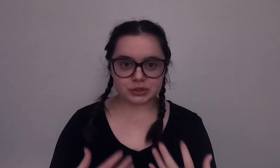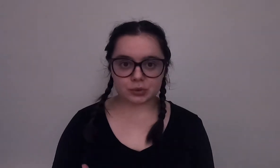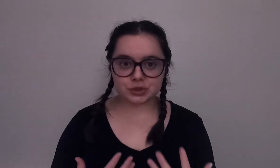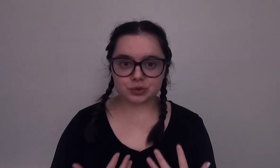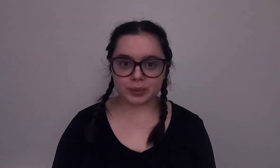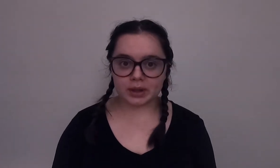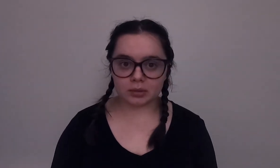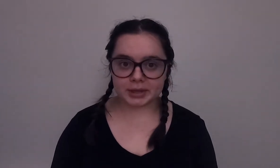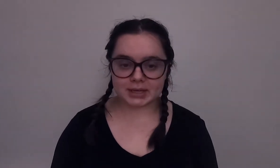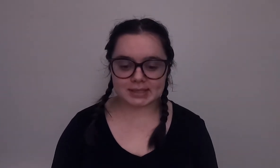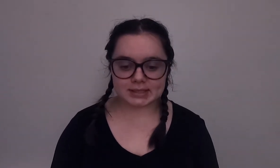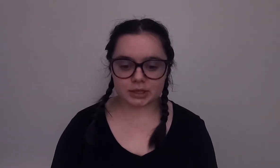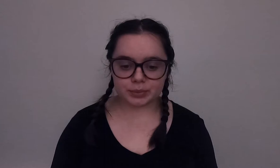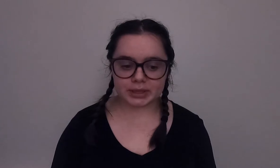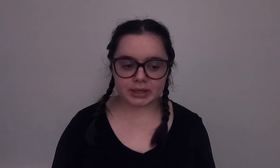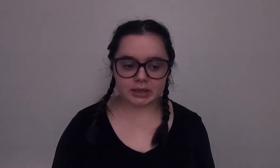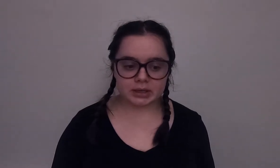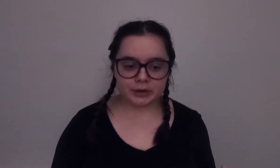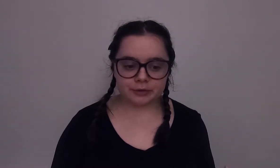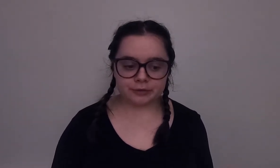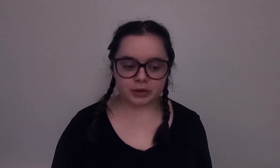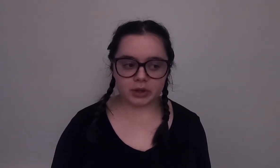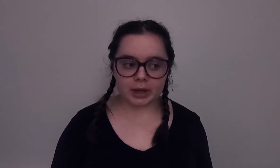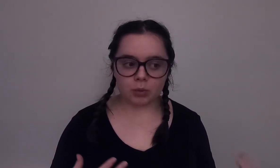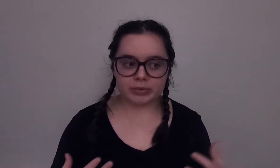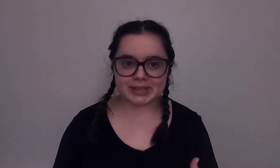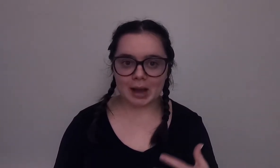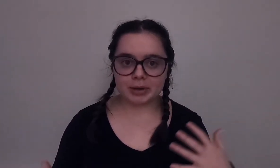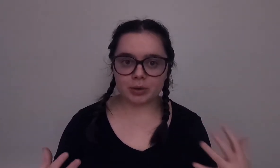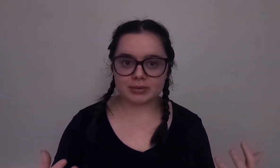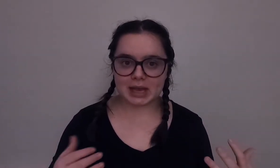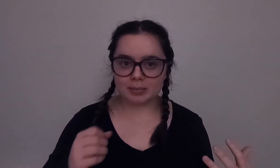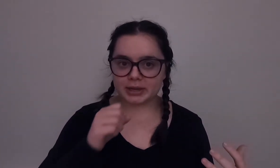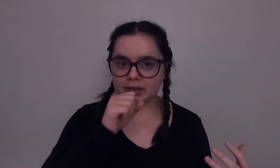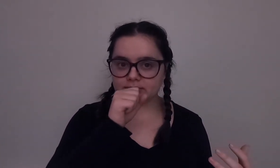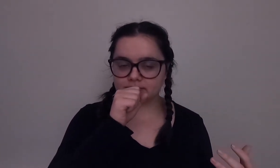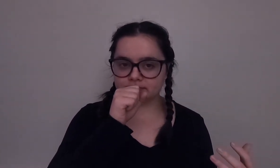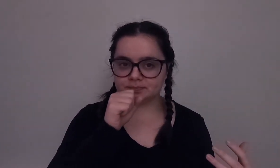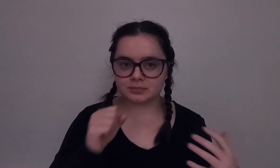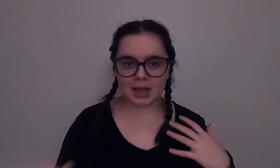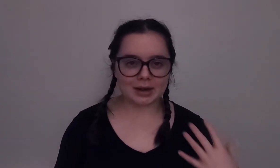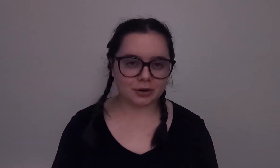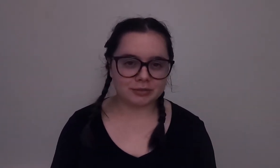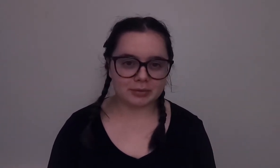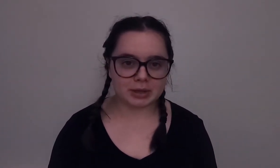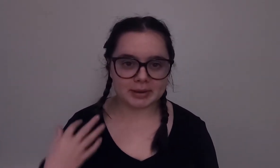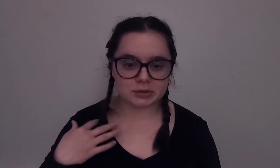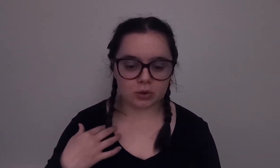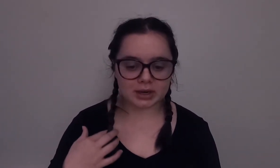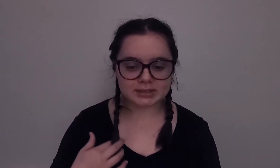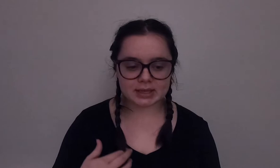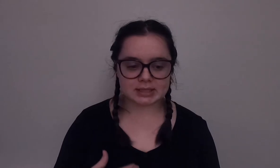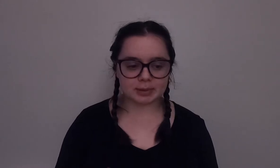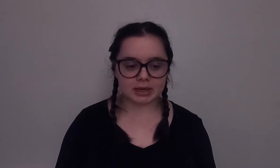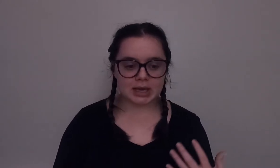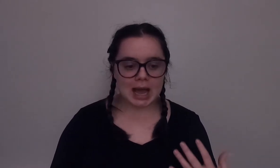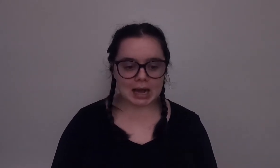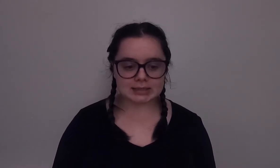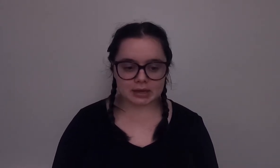so surreal because it didn't really feel like what was happening what was happening I don't know if that really makes a whole sense but as I